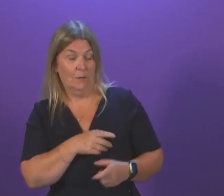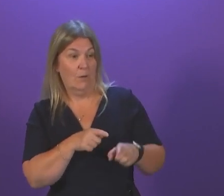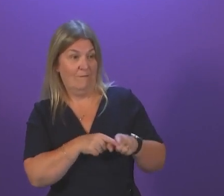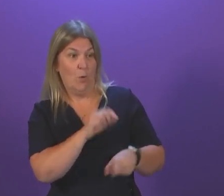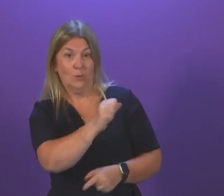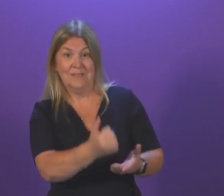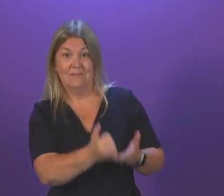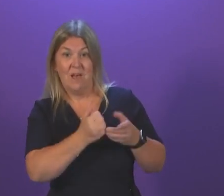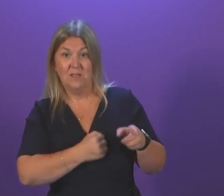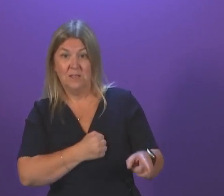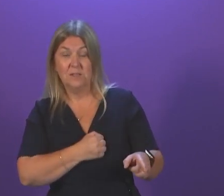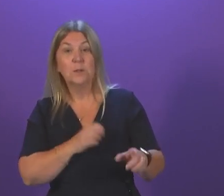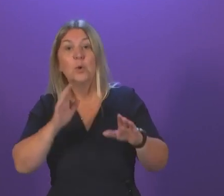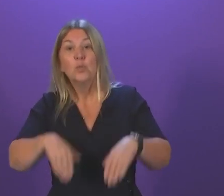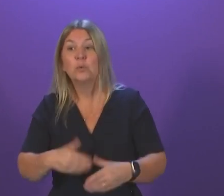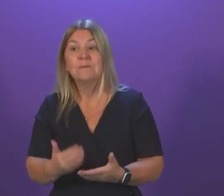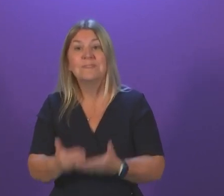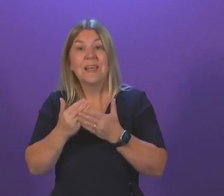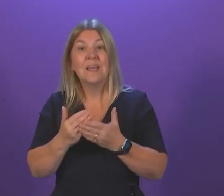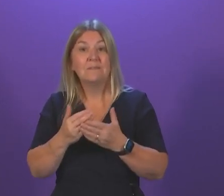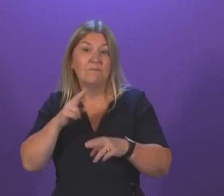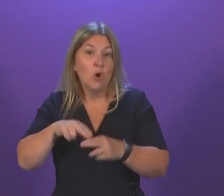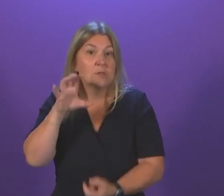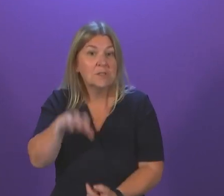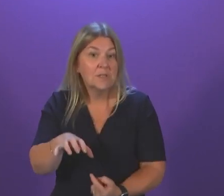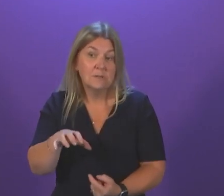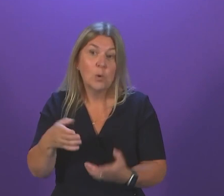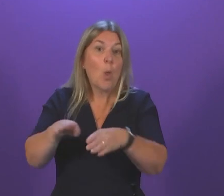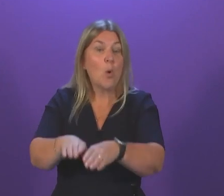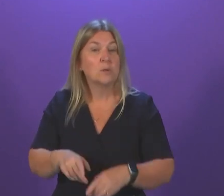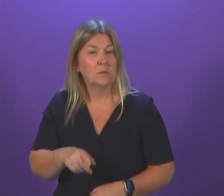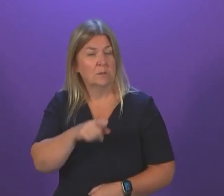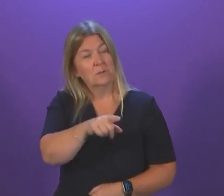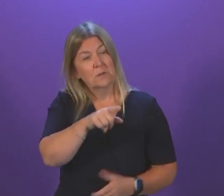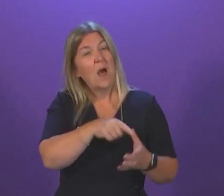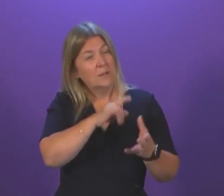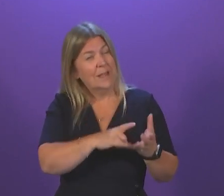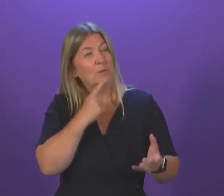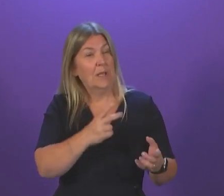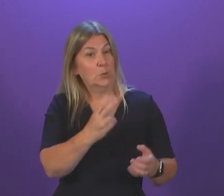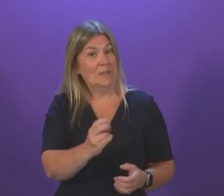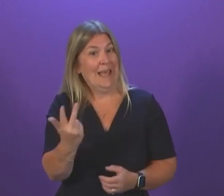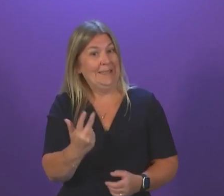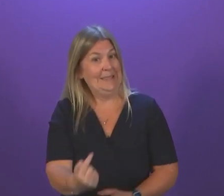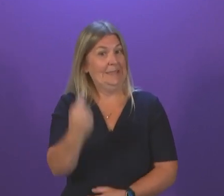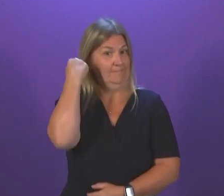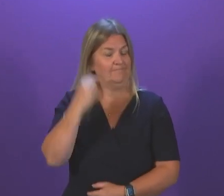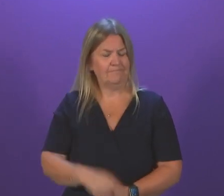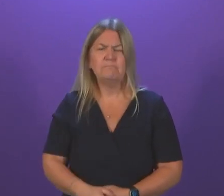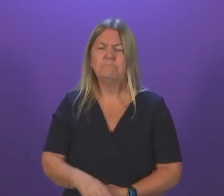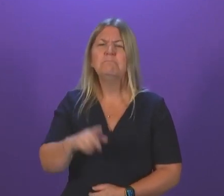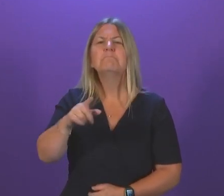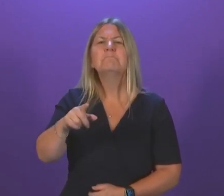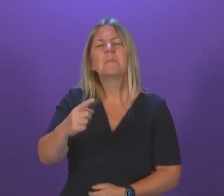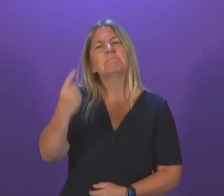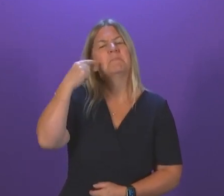we wouldn't have saved Ferguson's from closure. You know, here's what he was saying back in 2018, when he was warning about a risk